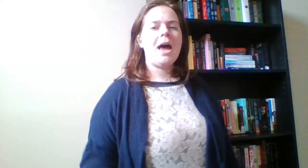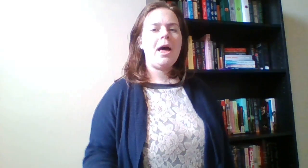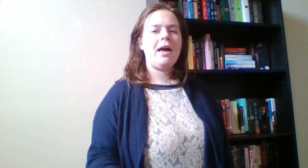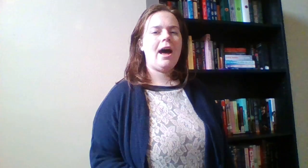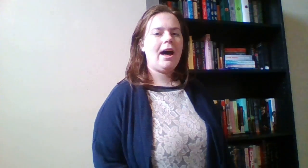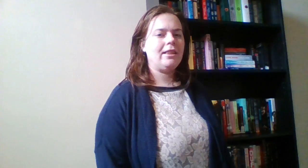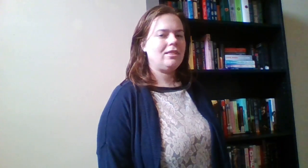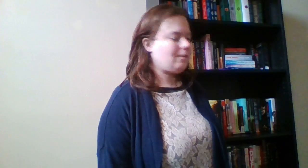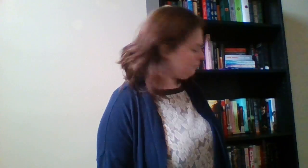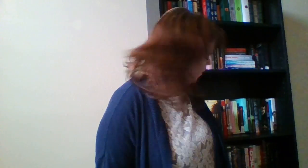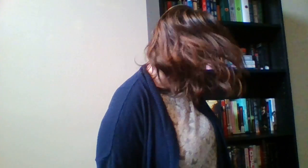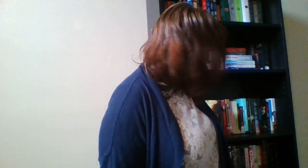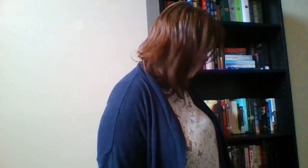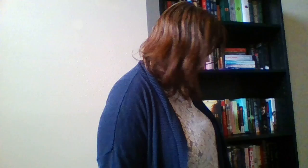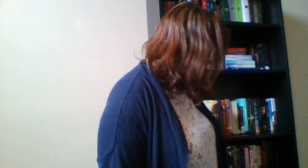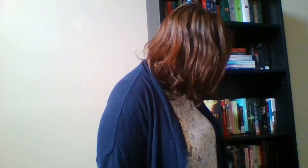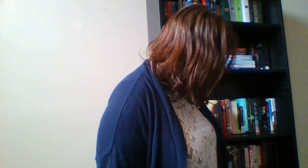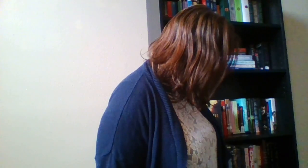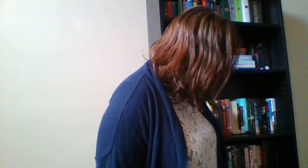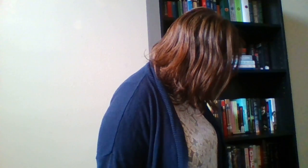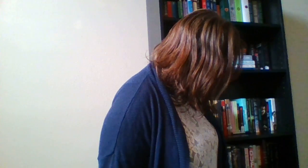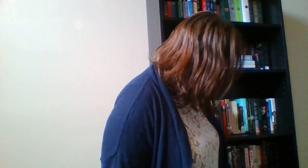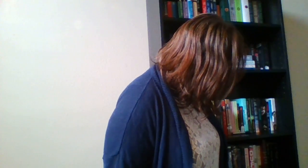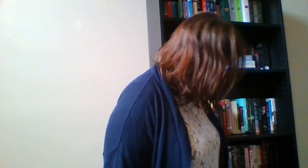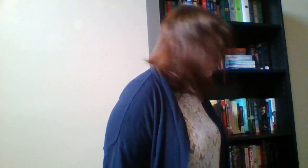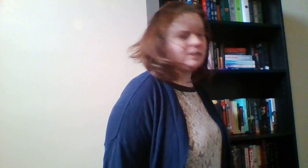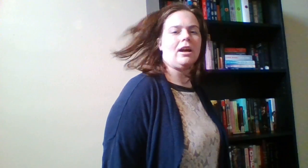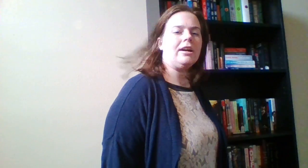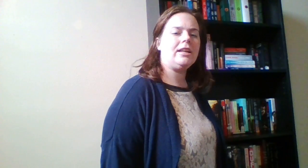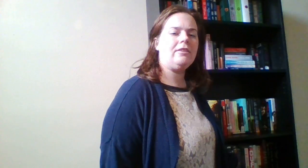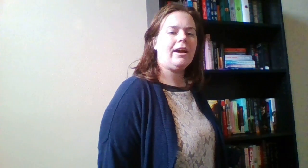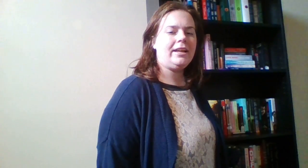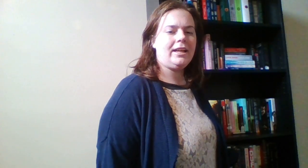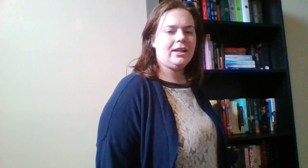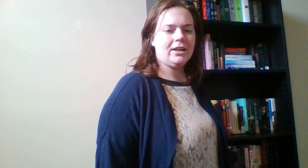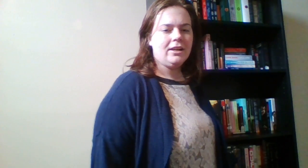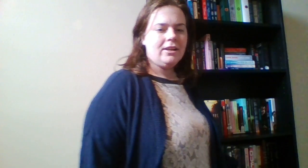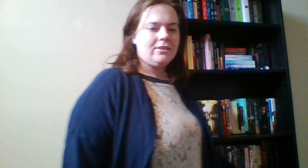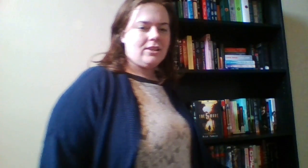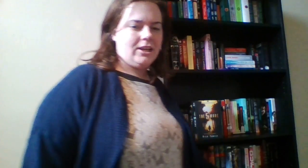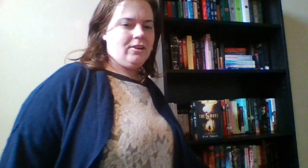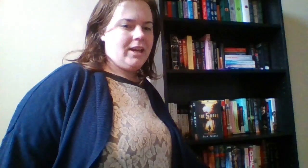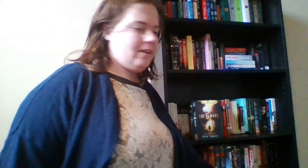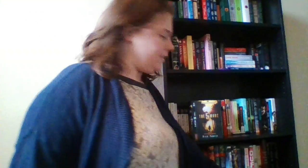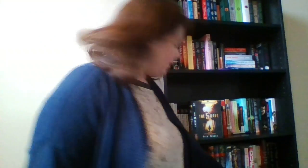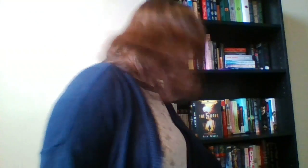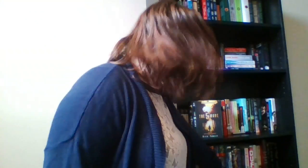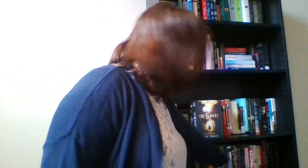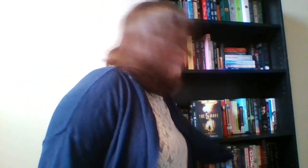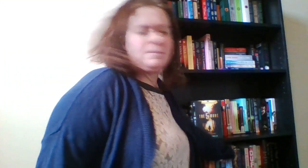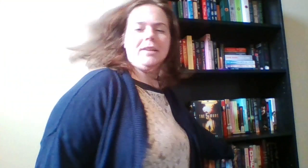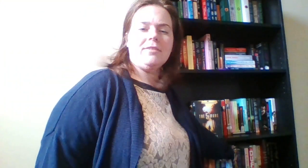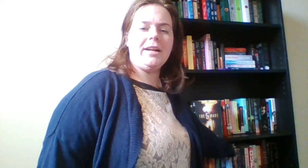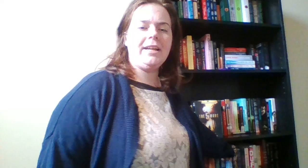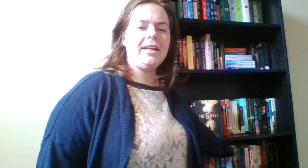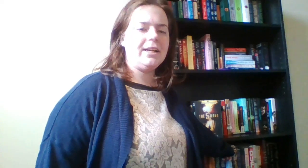point I picked is this starting right here. Sorry, you can't really see it, but it's right here.